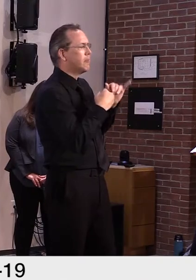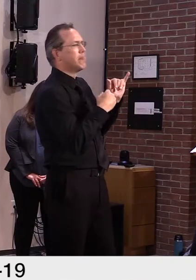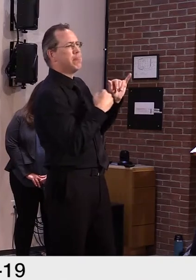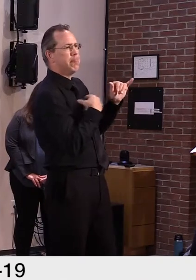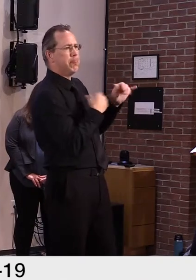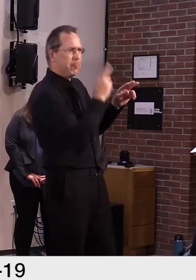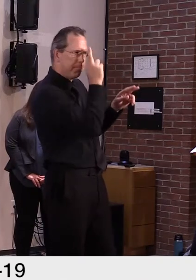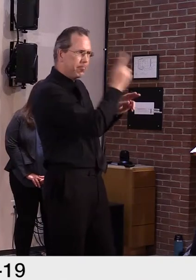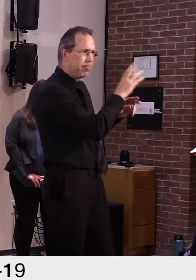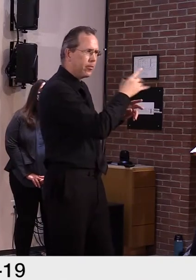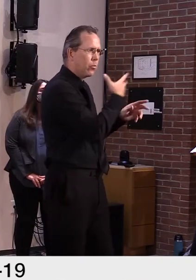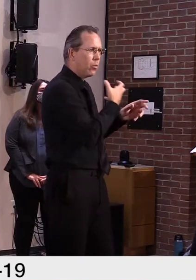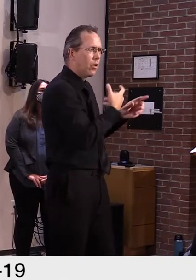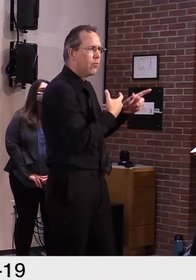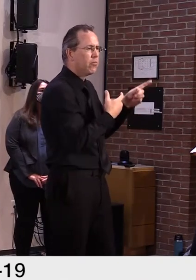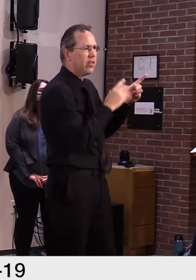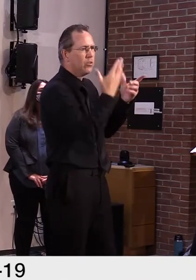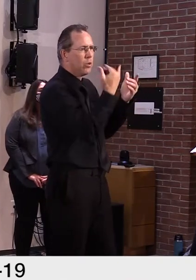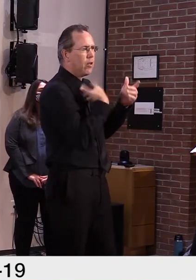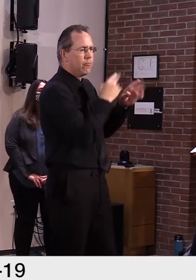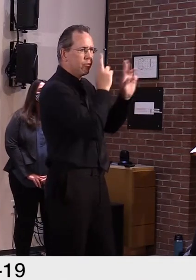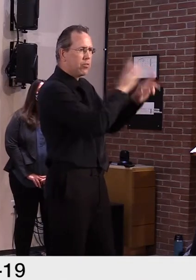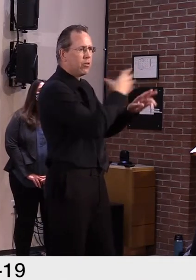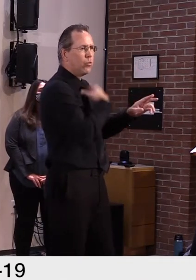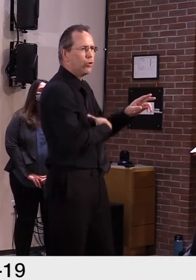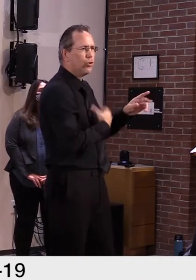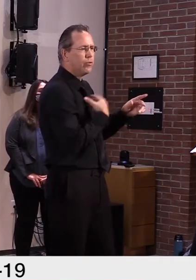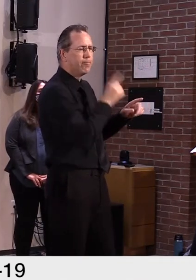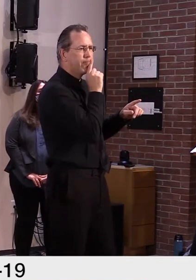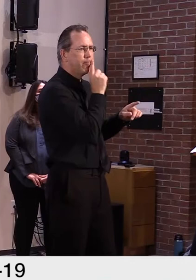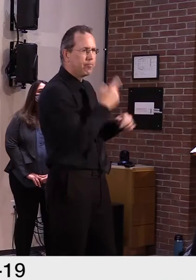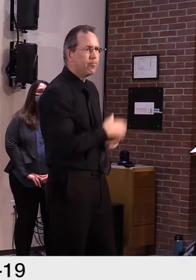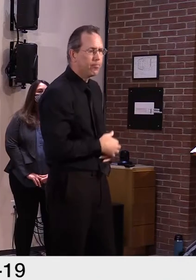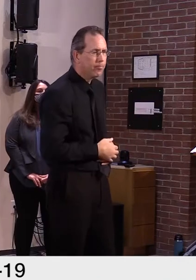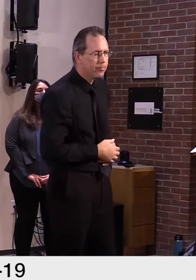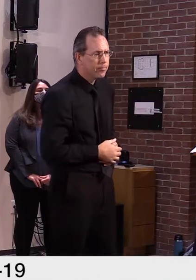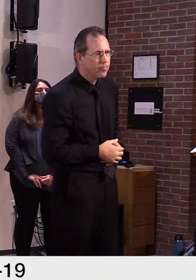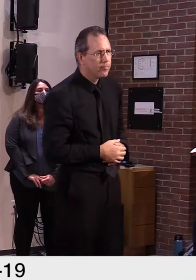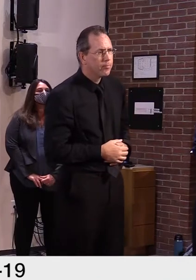OK, very good. OK, thank you very much. Thank you.